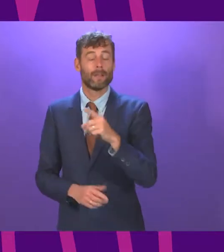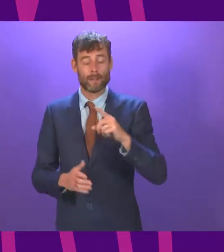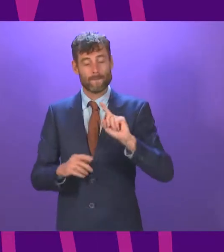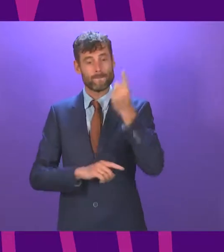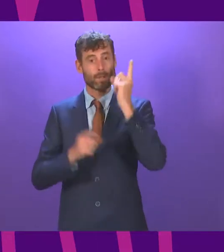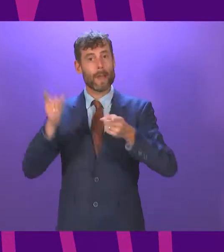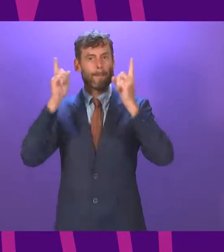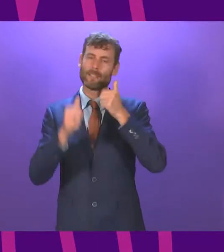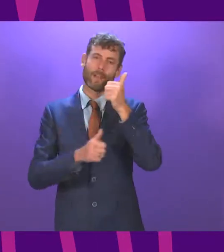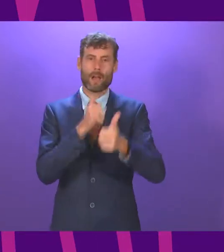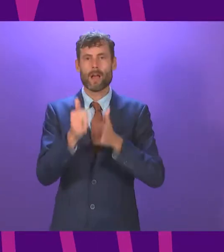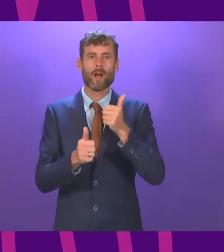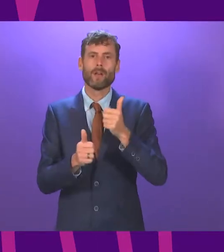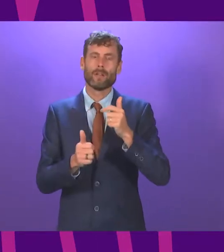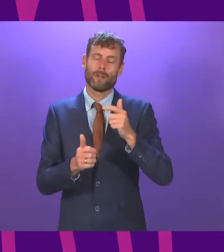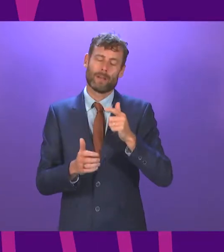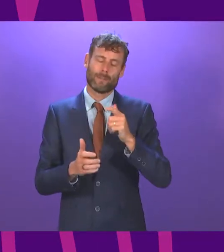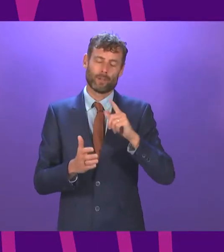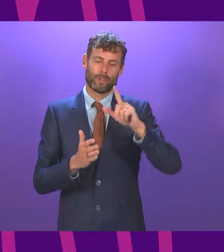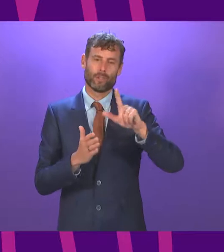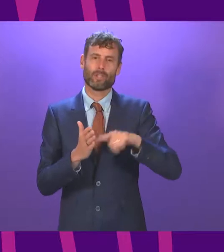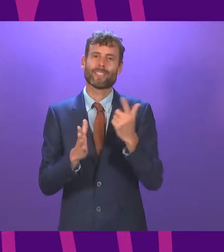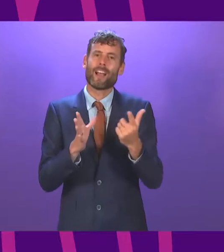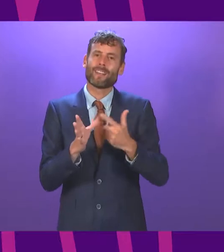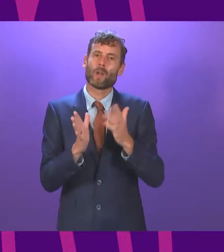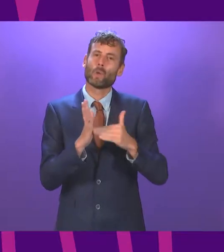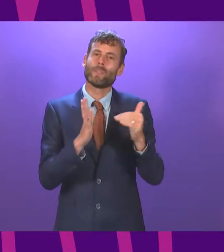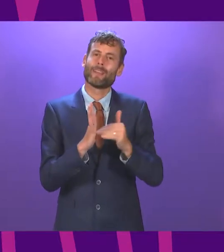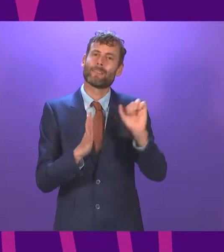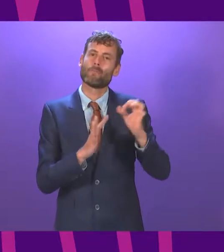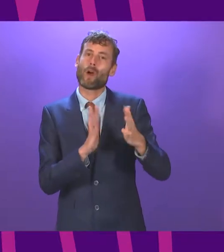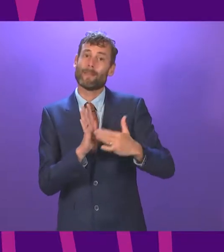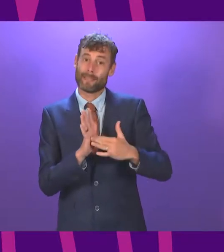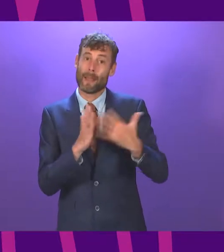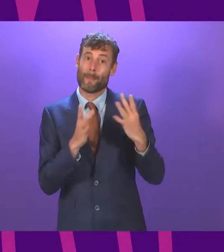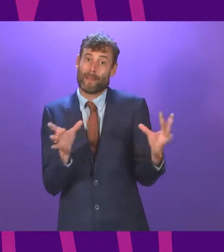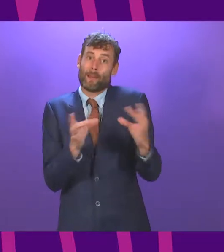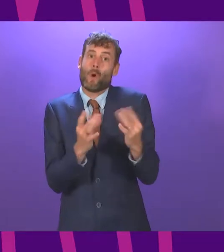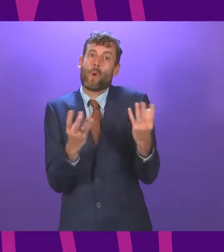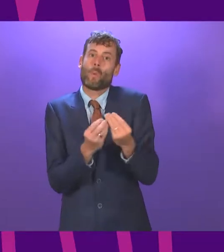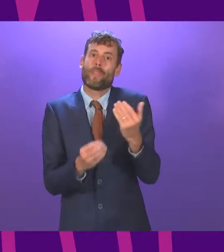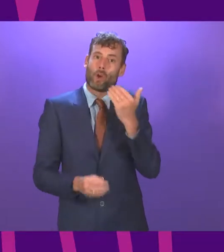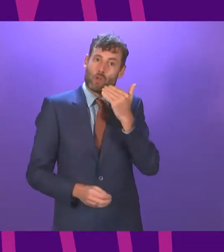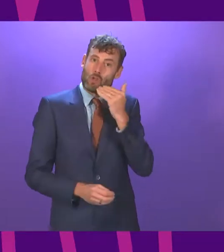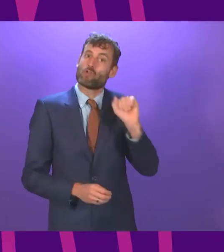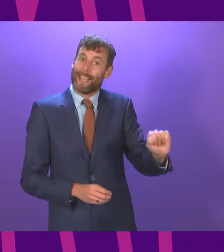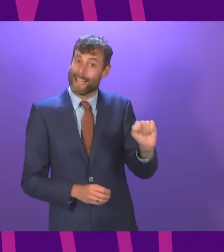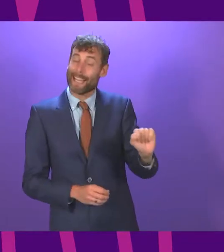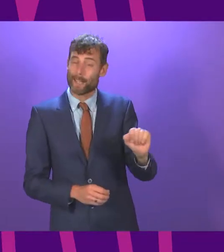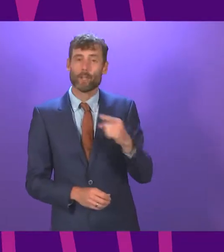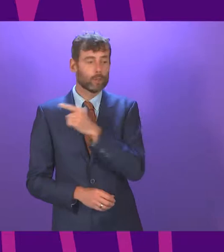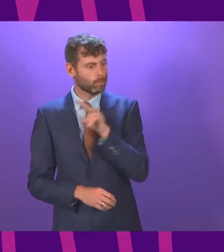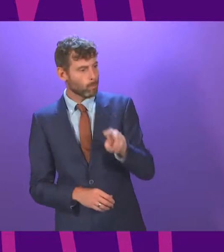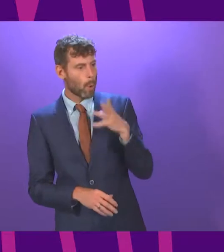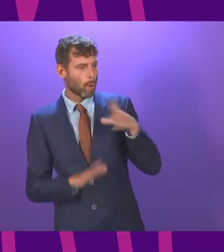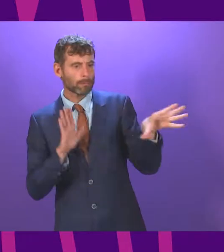Ardern, who brought Greens into government in early 2020. She has sought to mirror that coalition with the appointment of the co-leaders of the